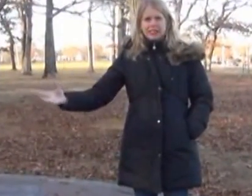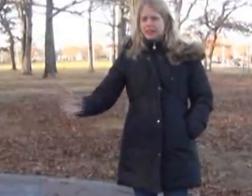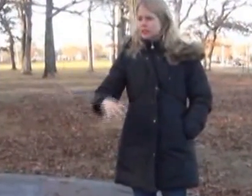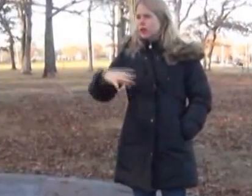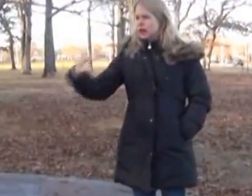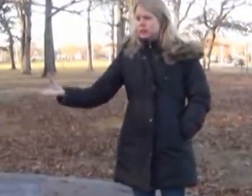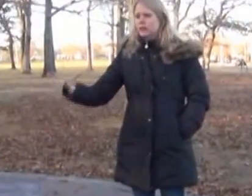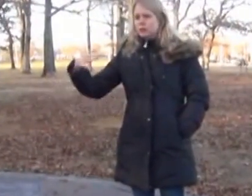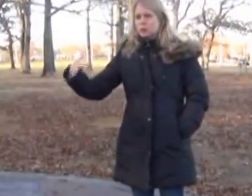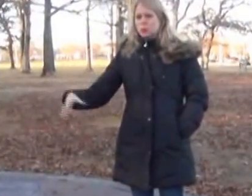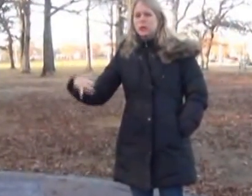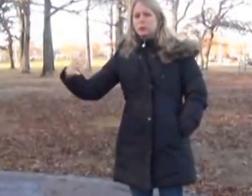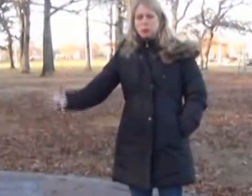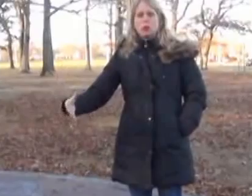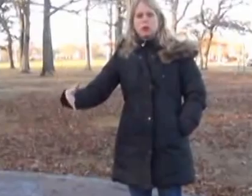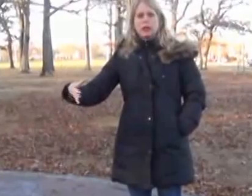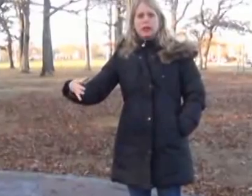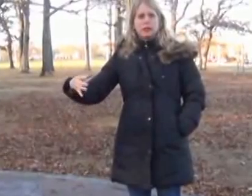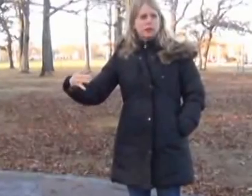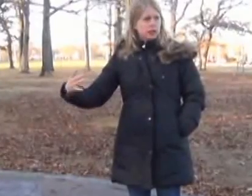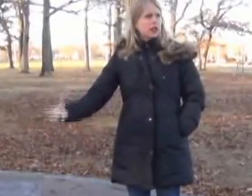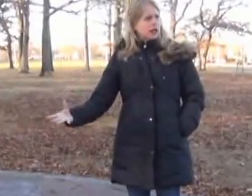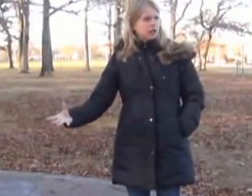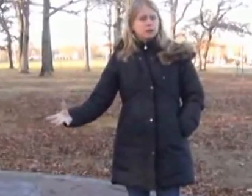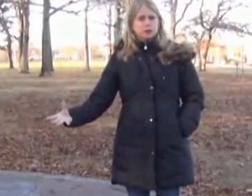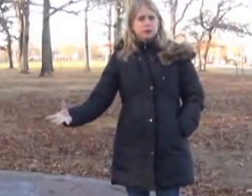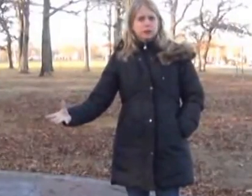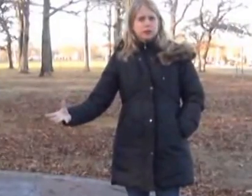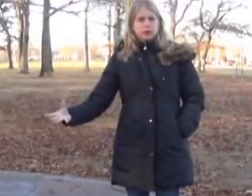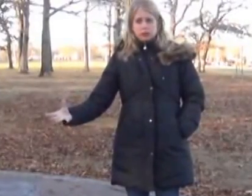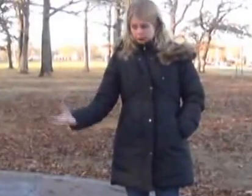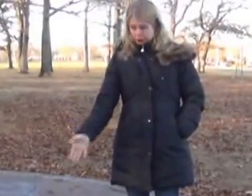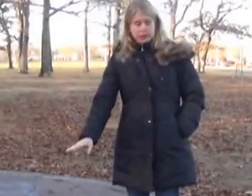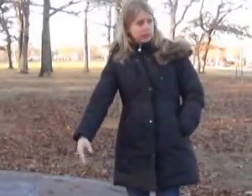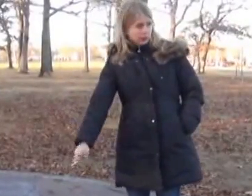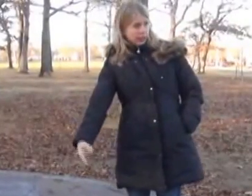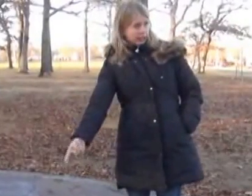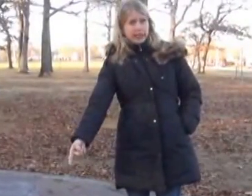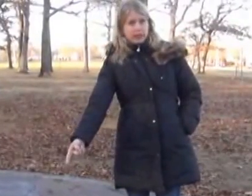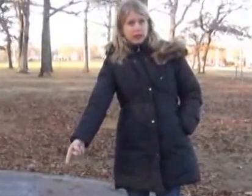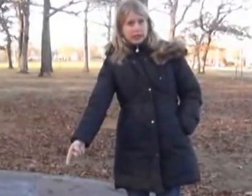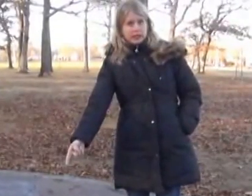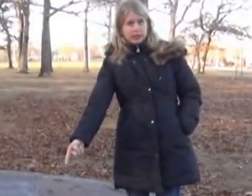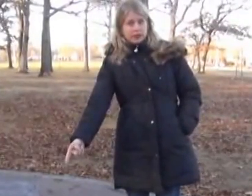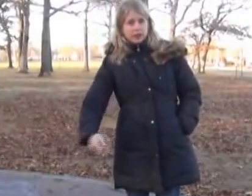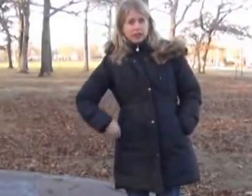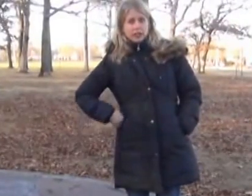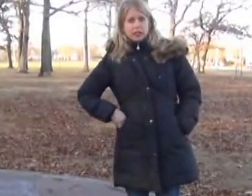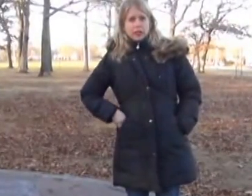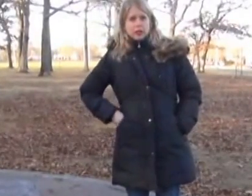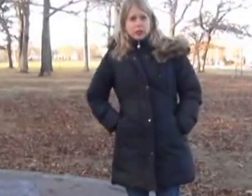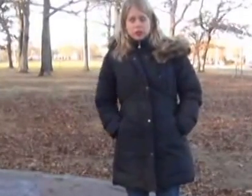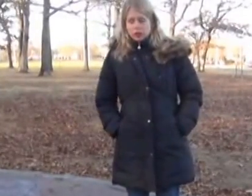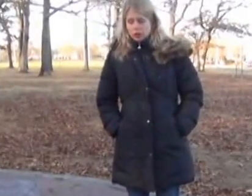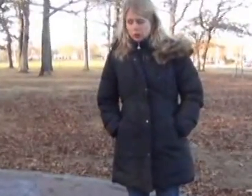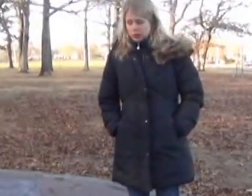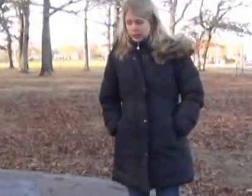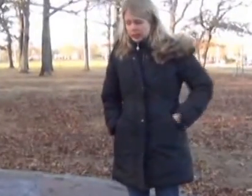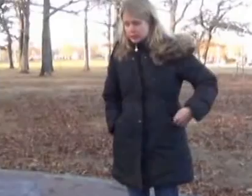this monument was really born out of the love for this man, Abe Landau. So his